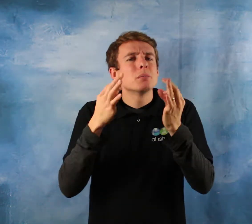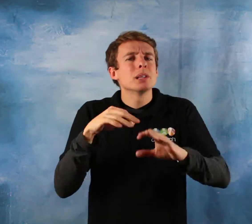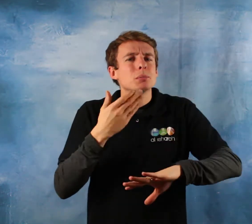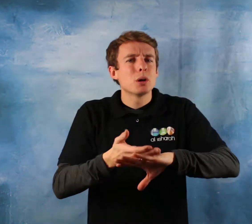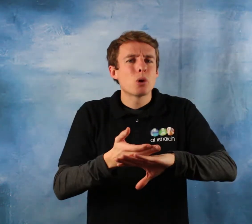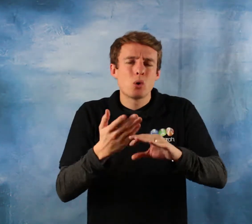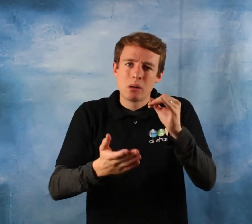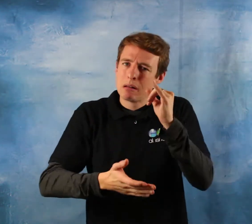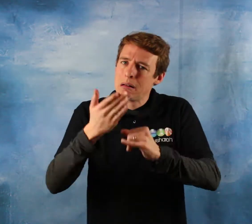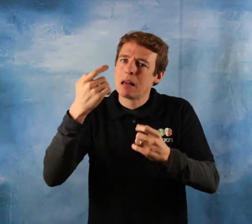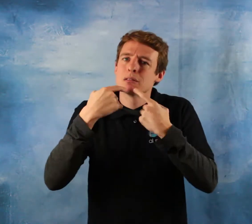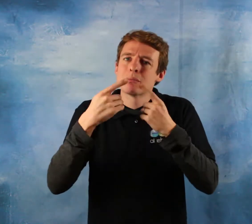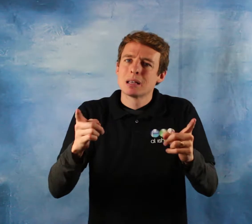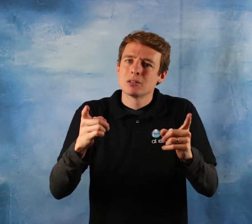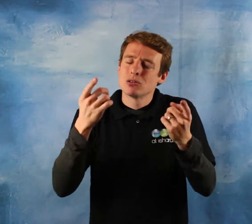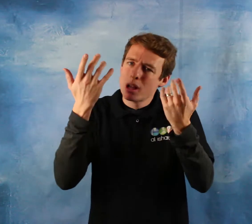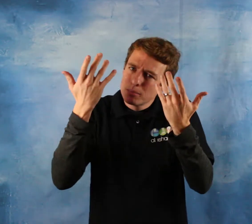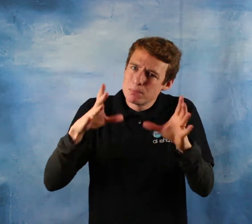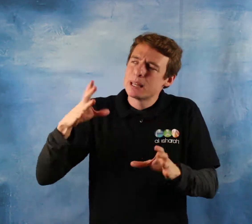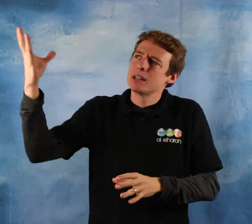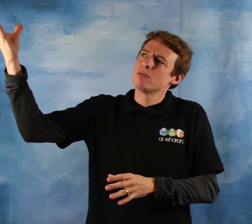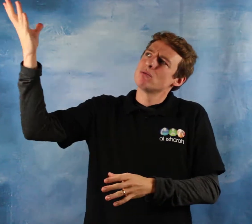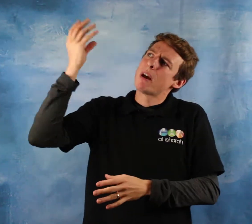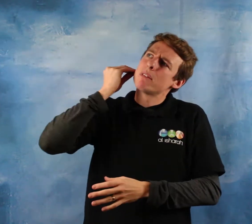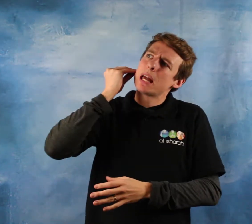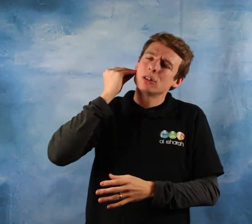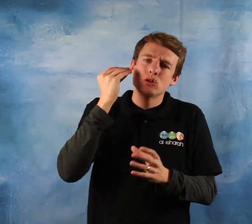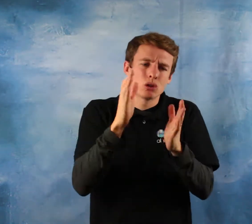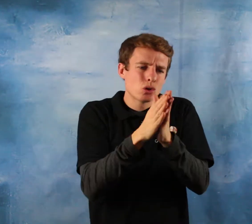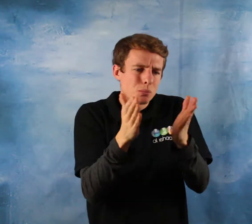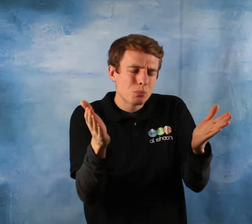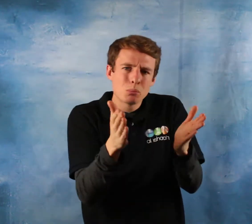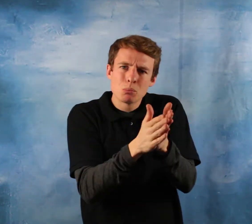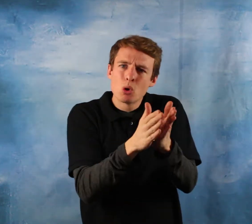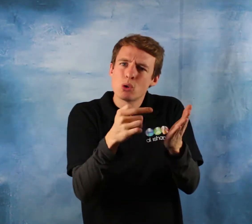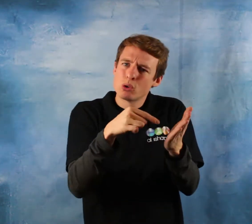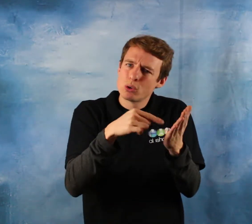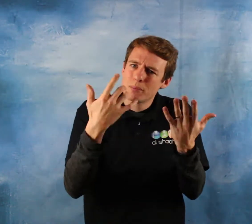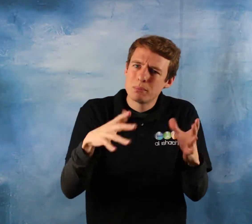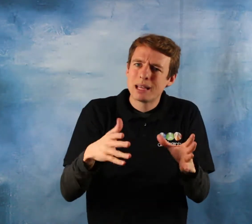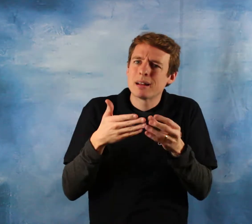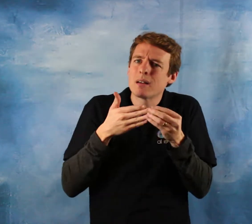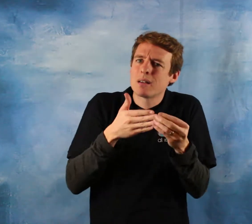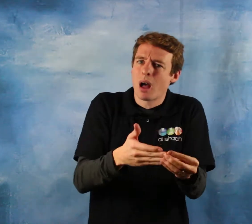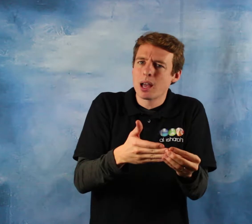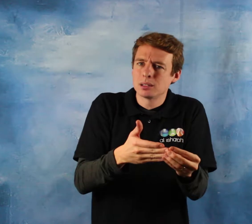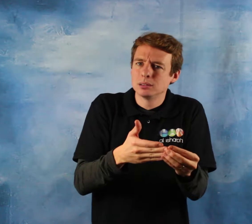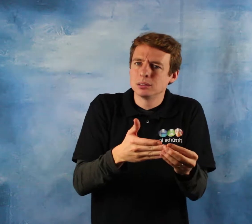with revelation and with the book and the guidance that manifested in his sunnah.